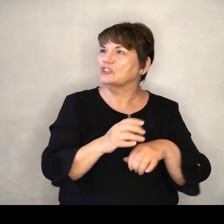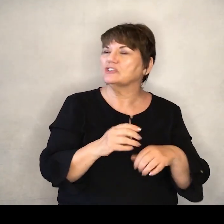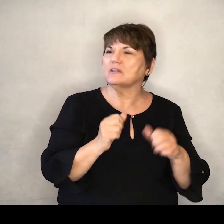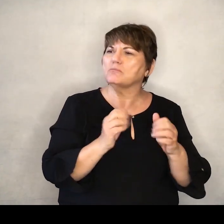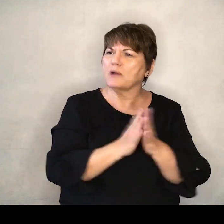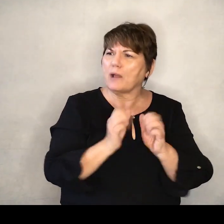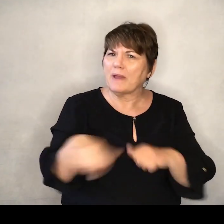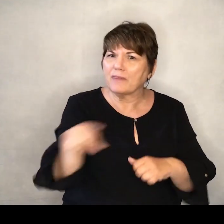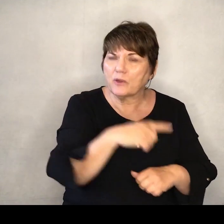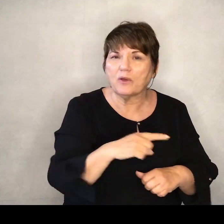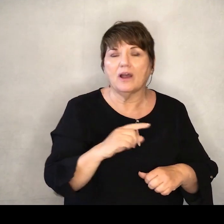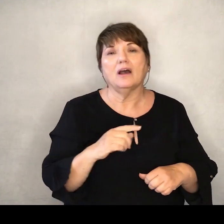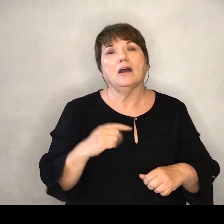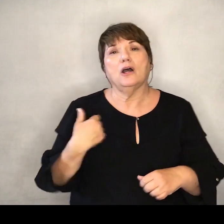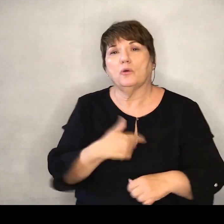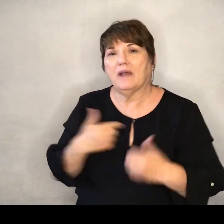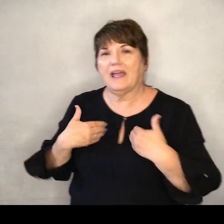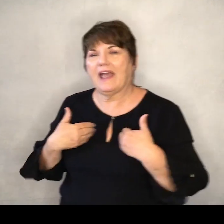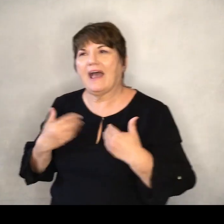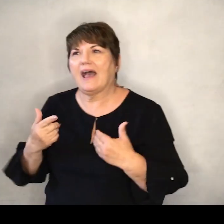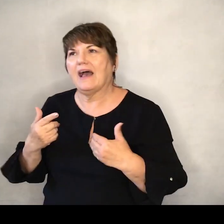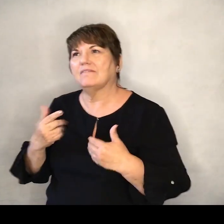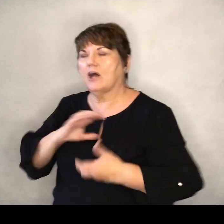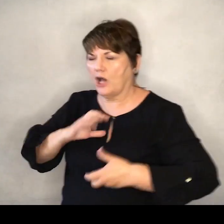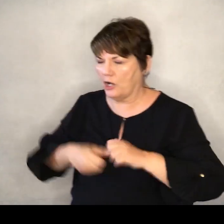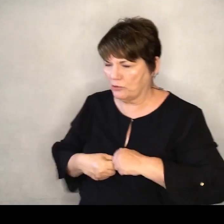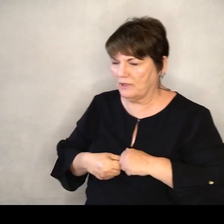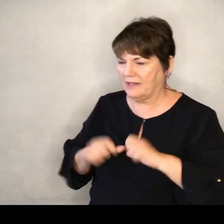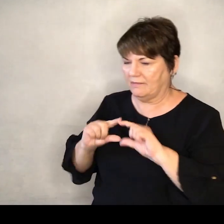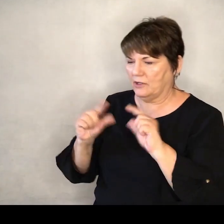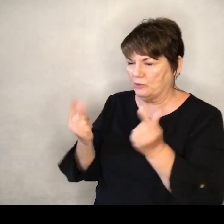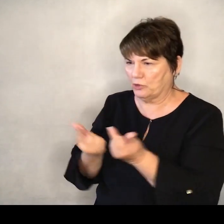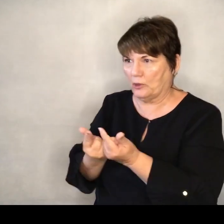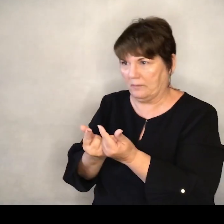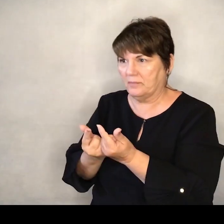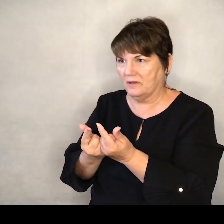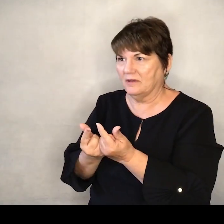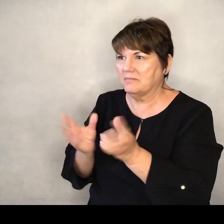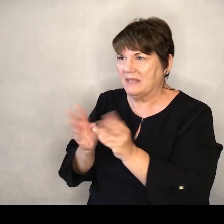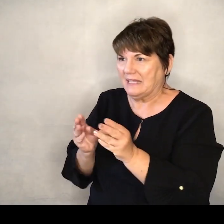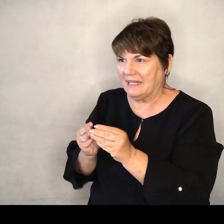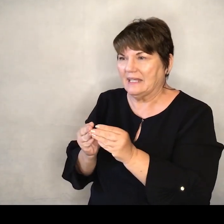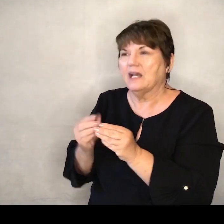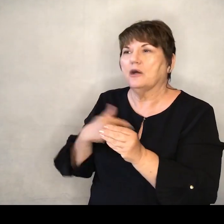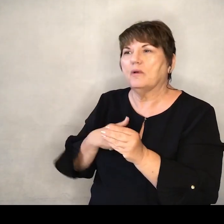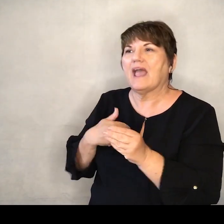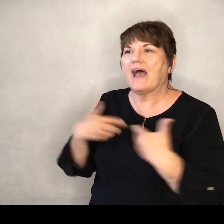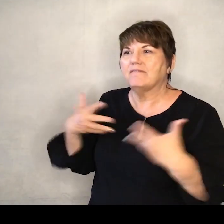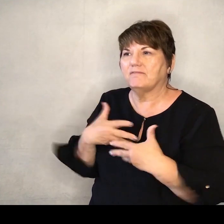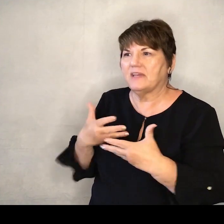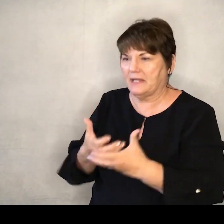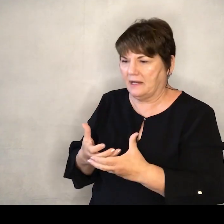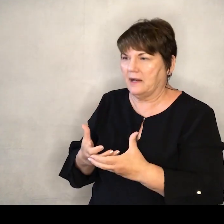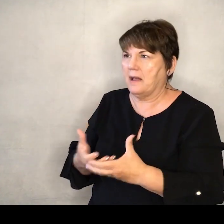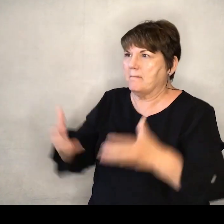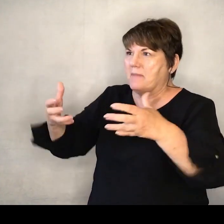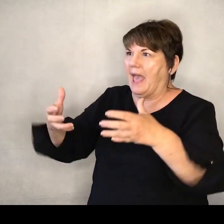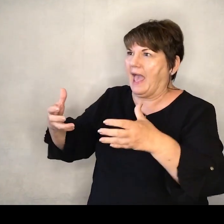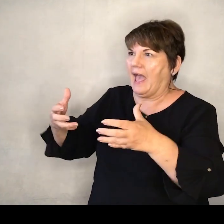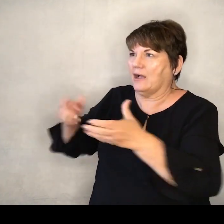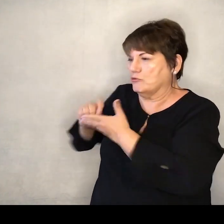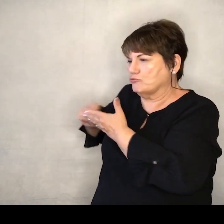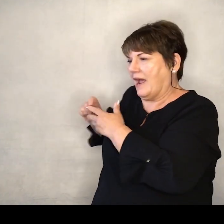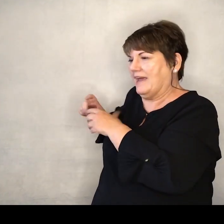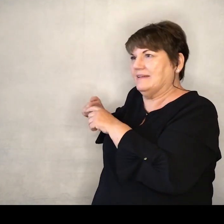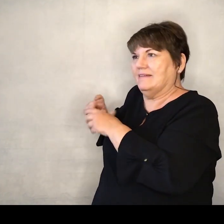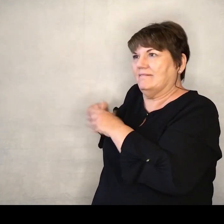my grief support group, we have a worry fear bag, and we write down what they are, and we put them in the bag as a